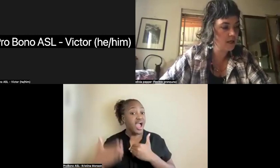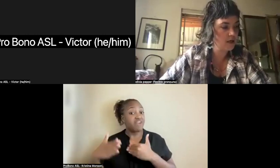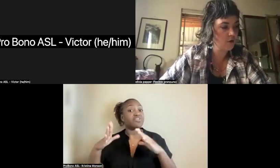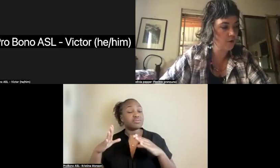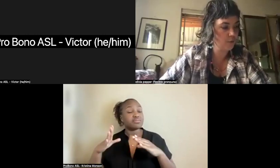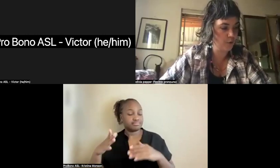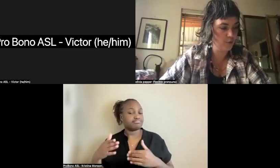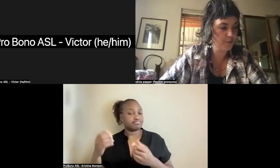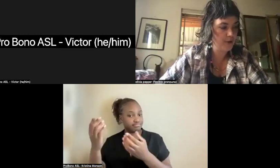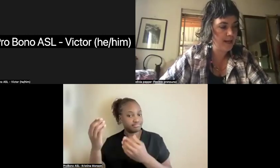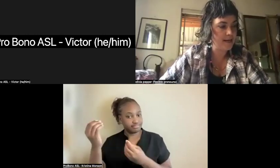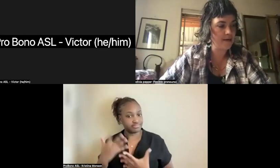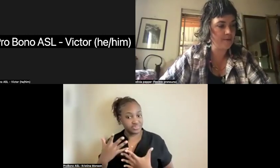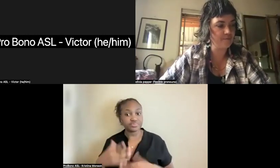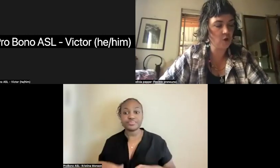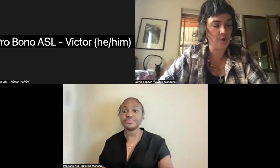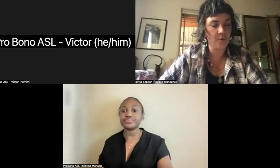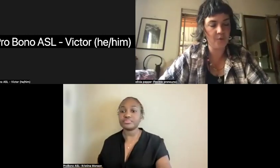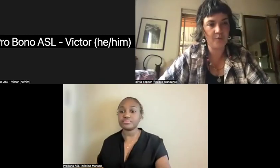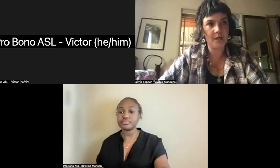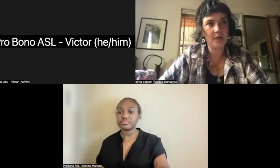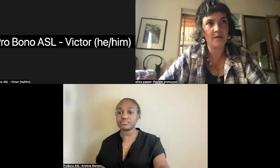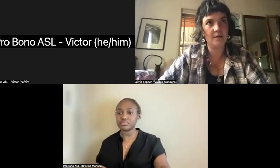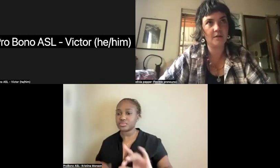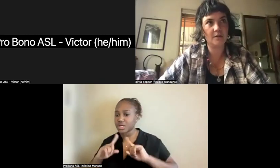group. Um, you know,